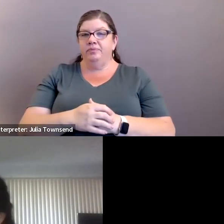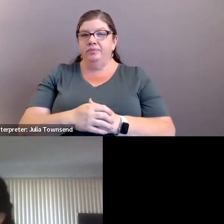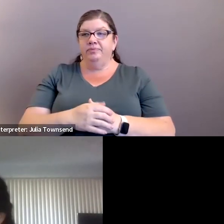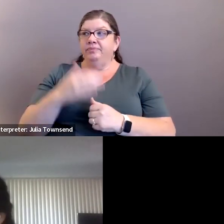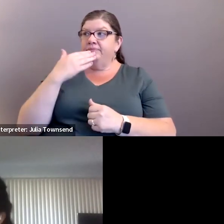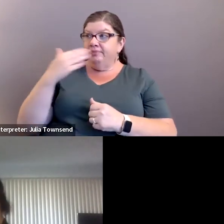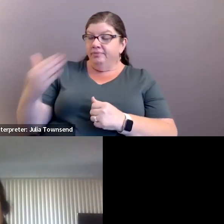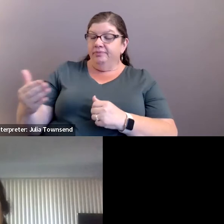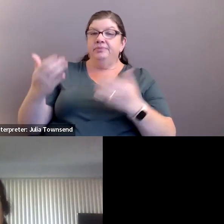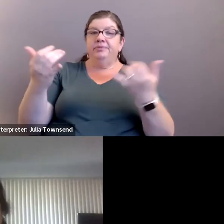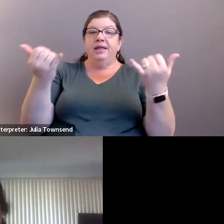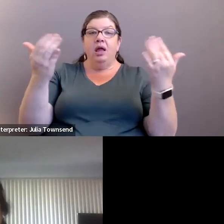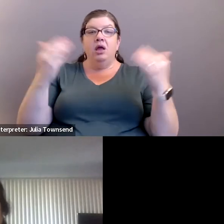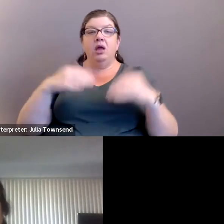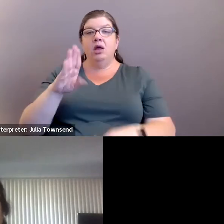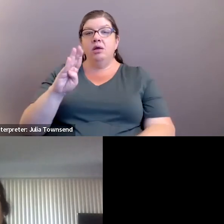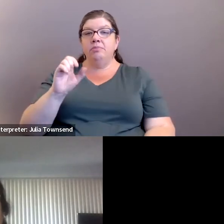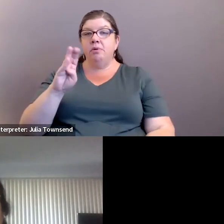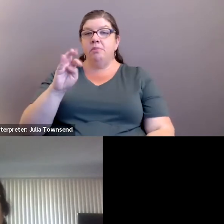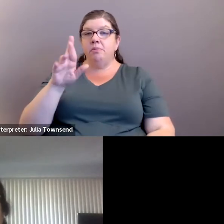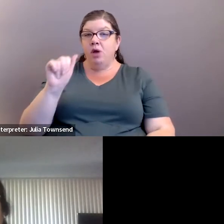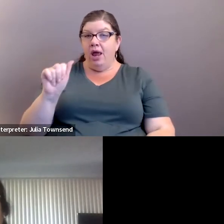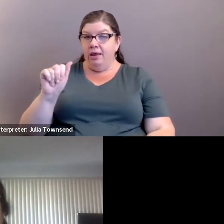Thank you. Thank now, Barbara Parmad.